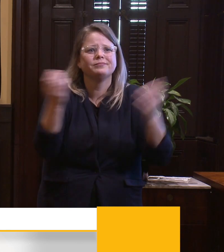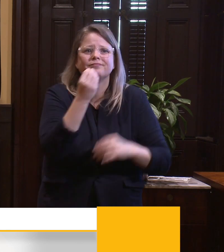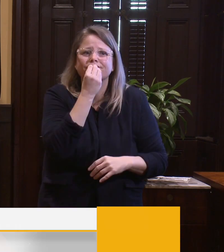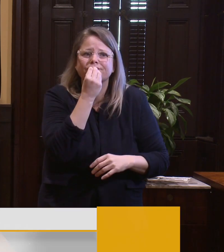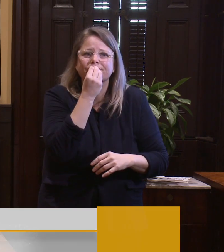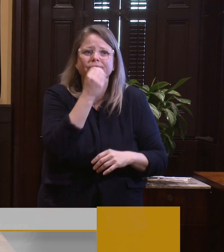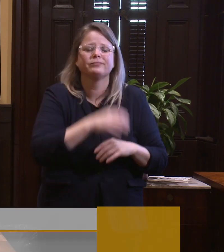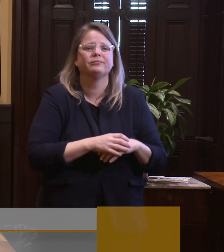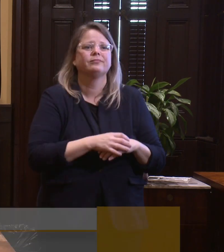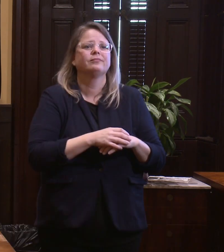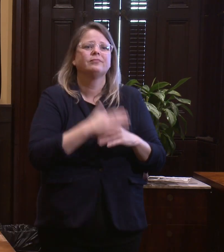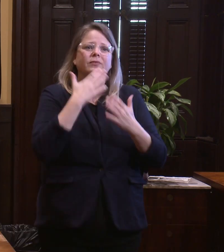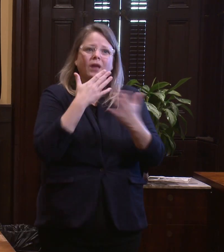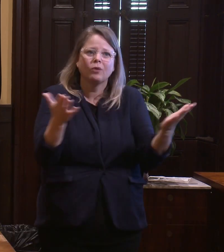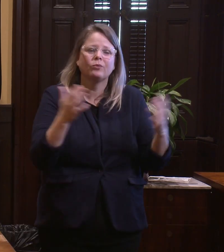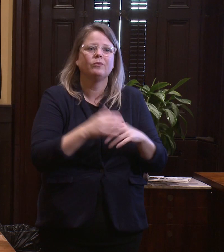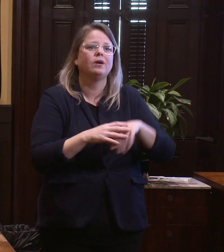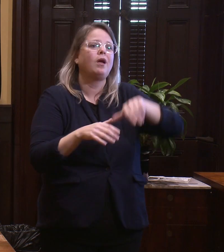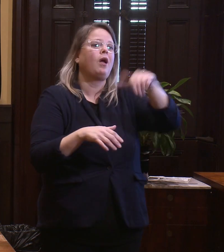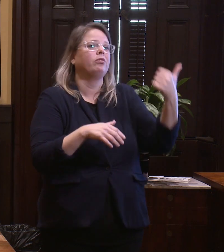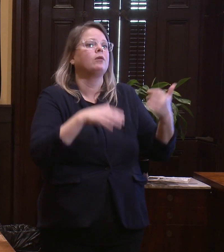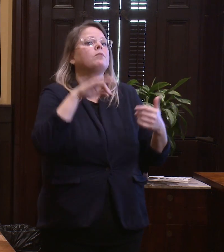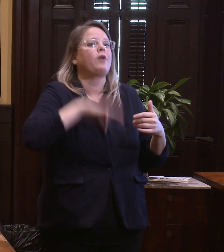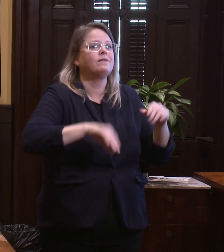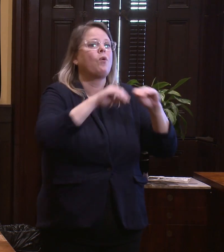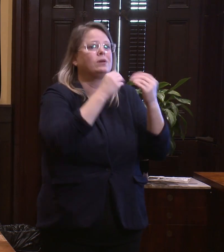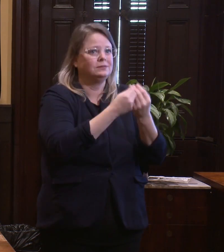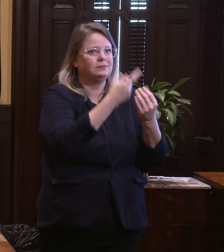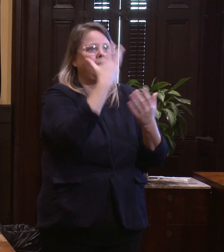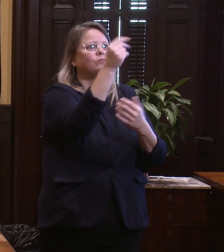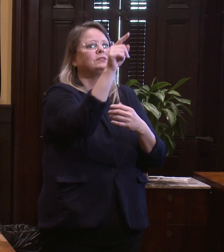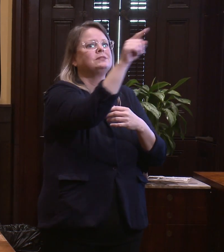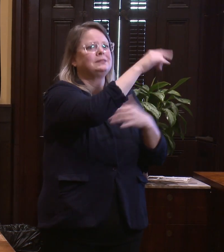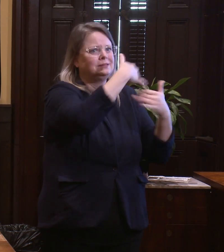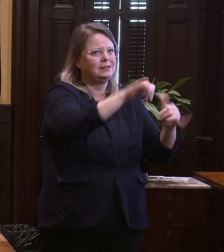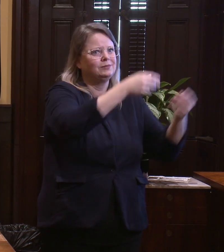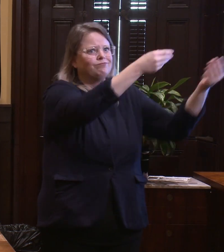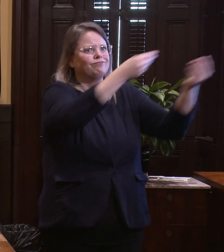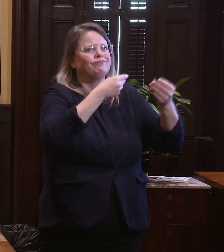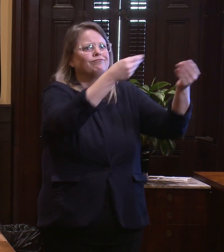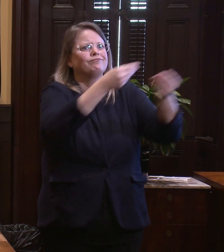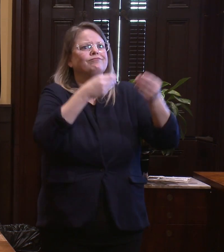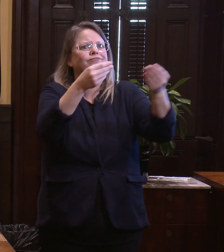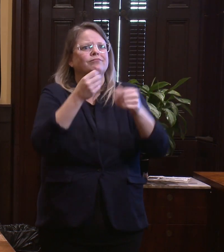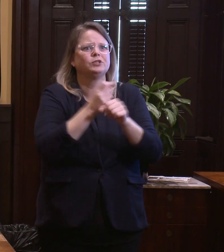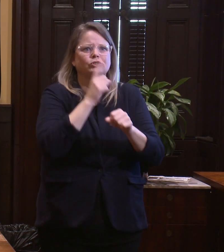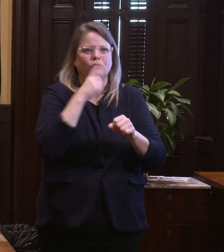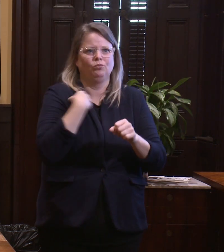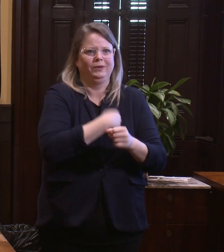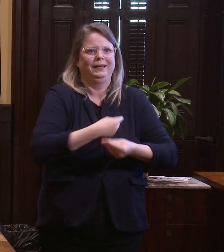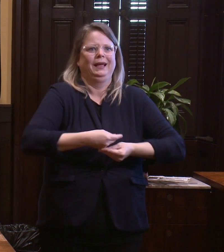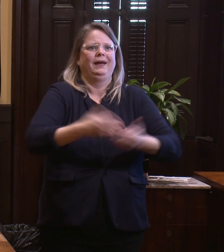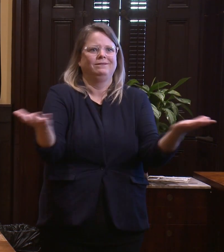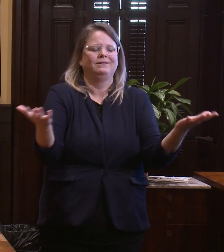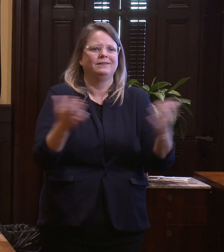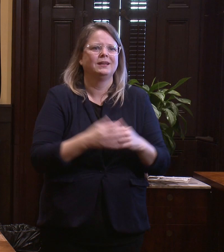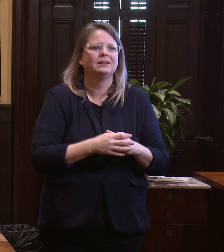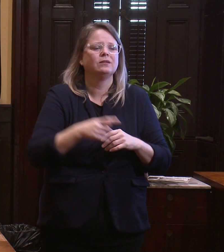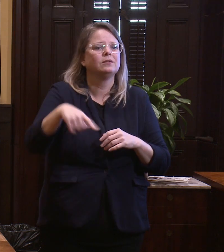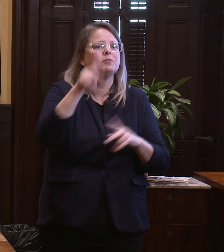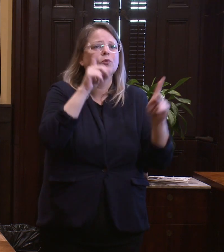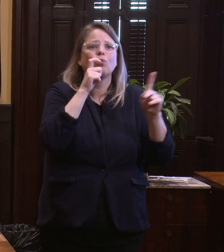with our own MOHS outreach teams are out daily, ensuring that people experiencing unsheltered homelessness receive